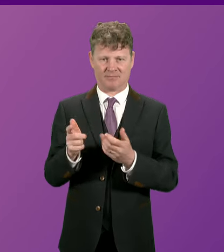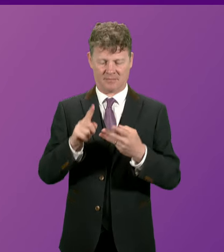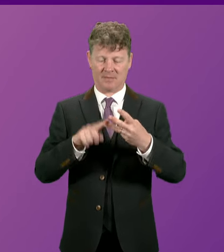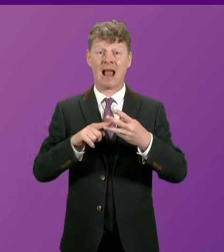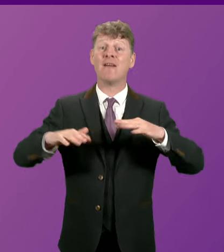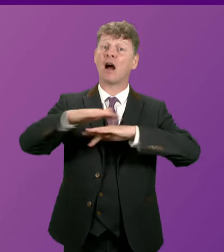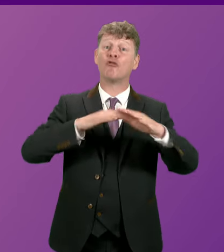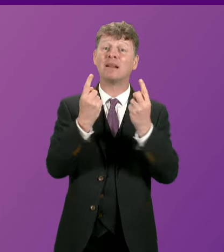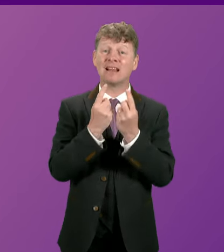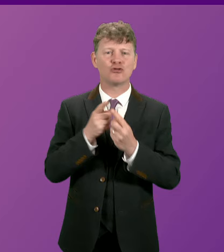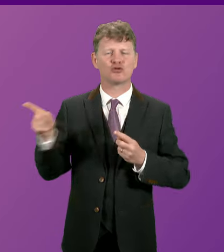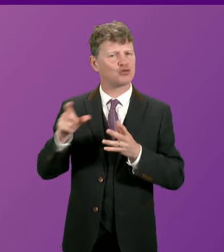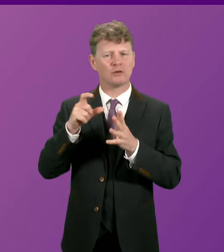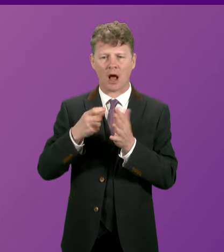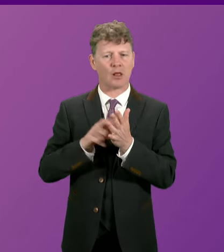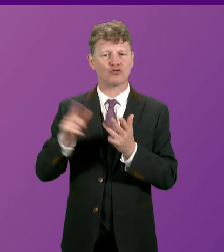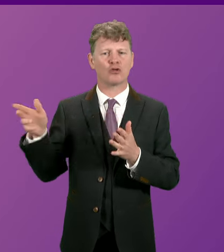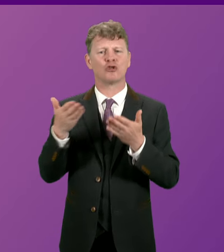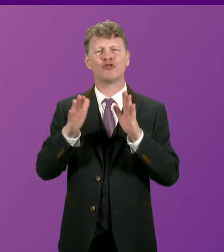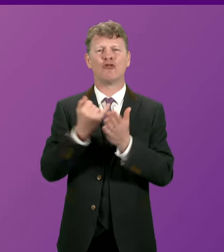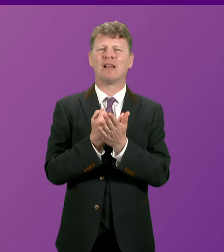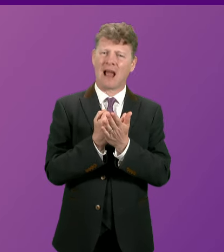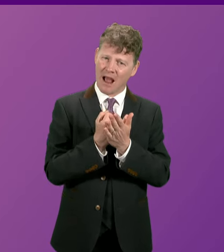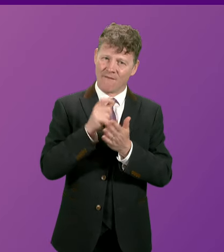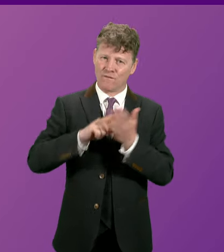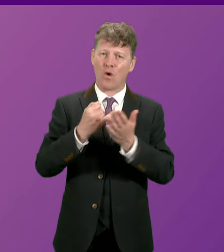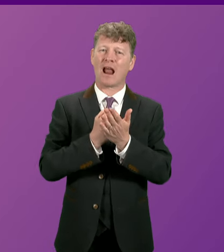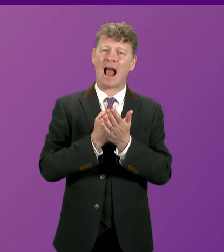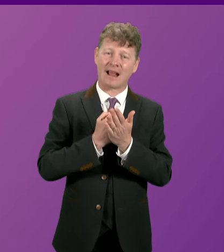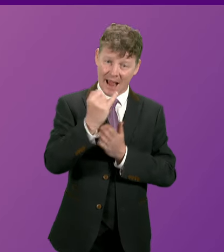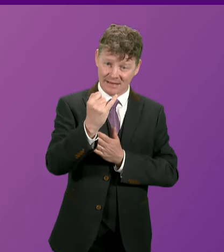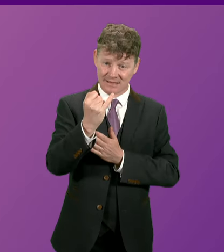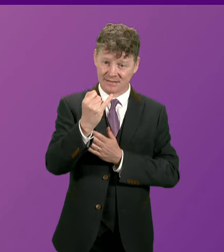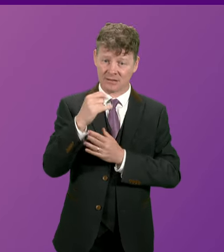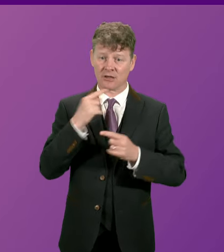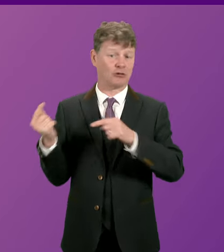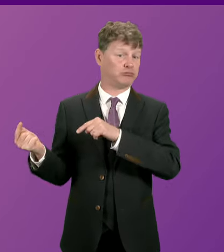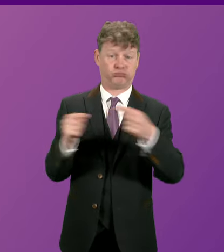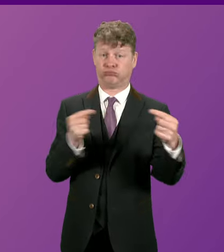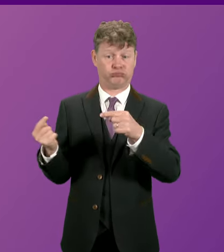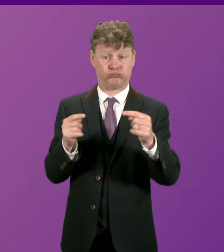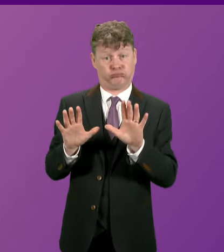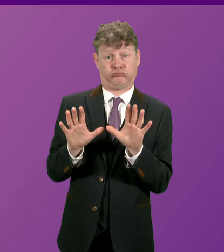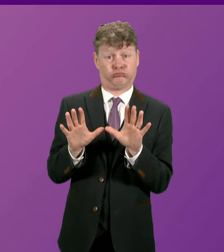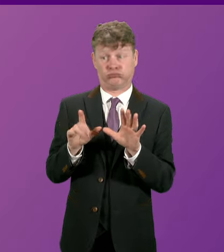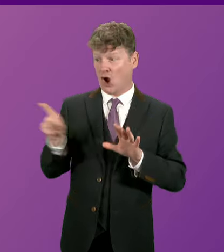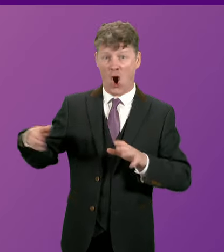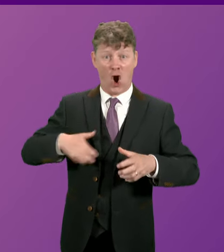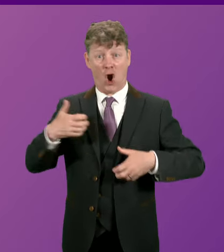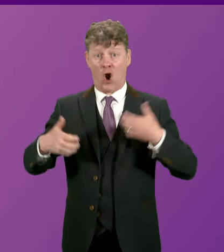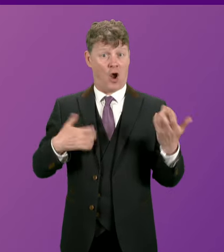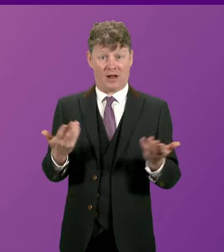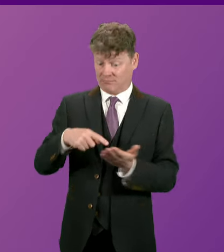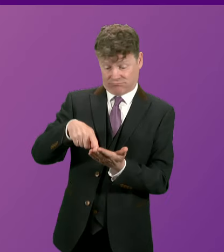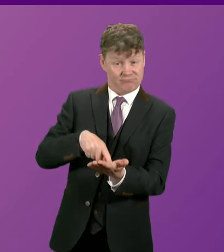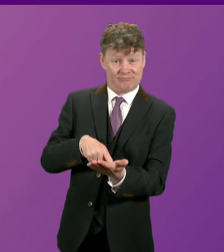environmental issues, Douglas Ross generally voted against Let's hear the First Minister. They're getting worked up. It's all